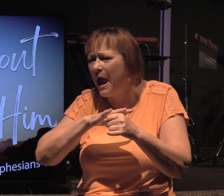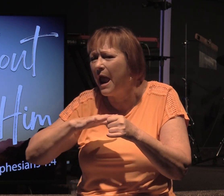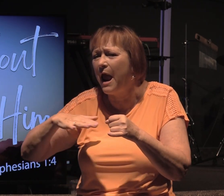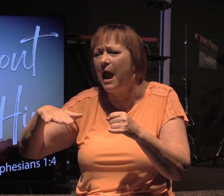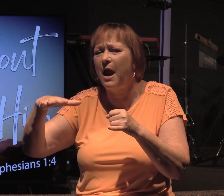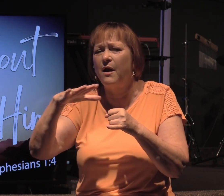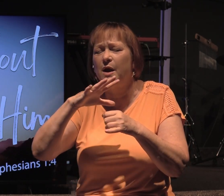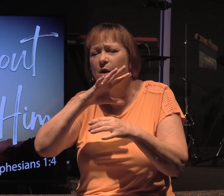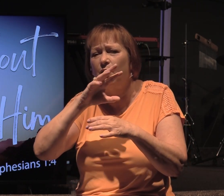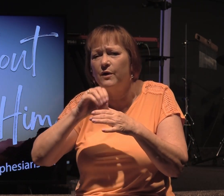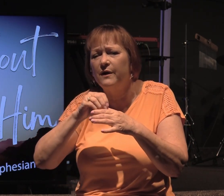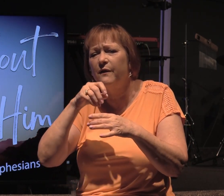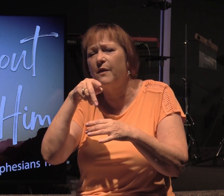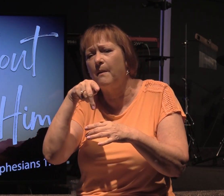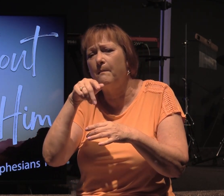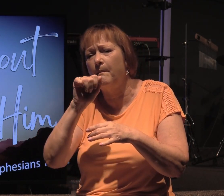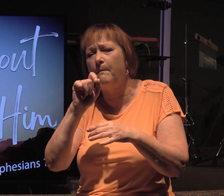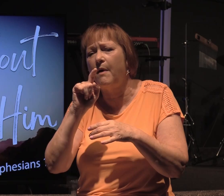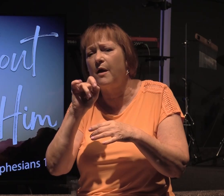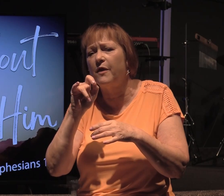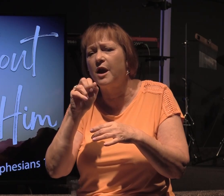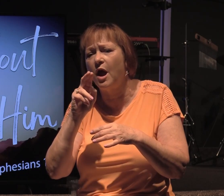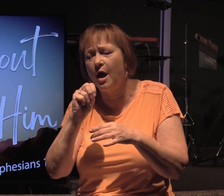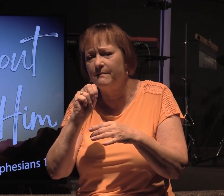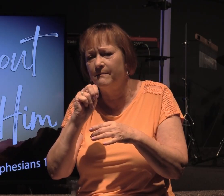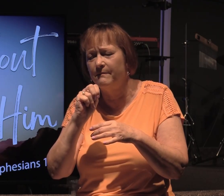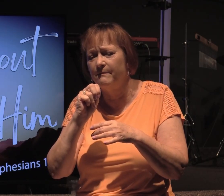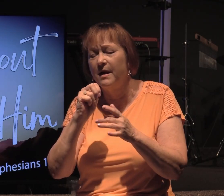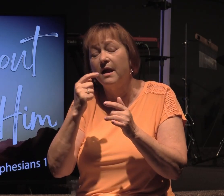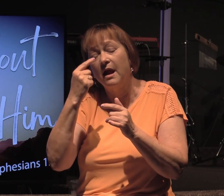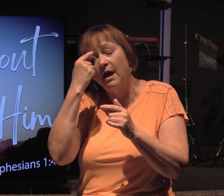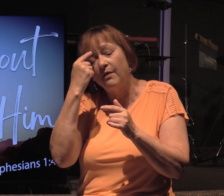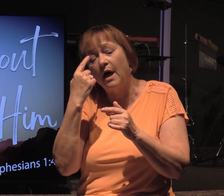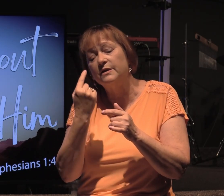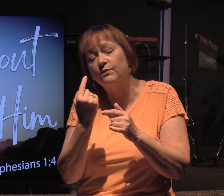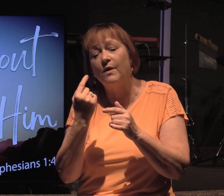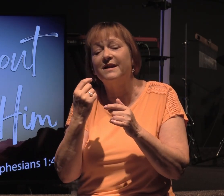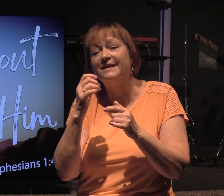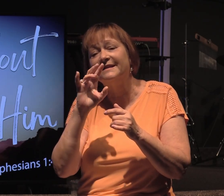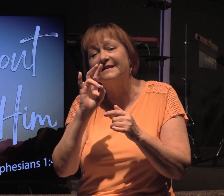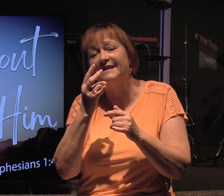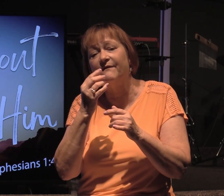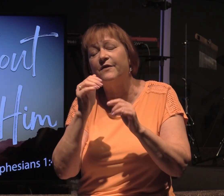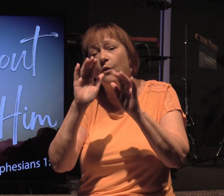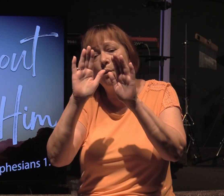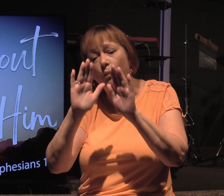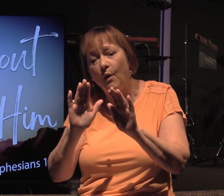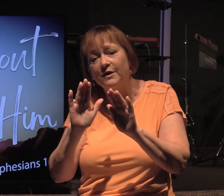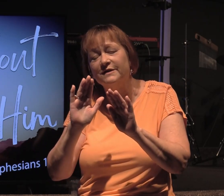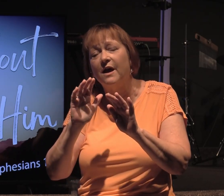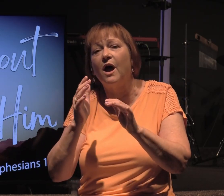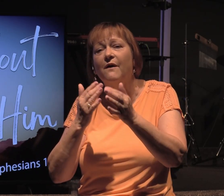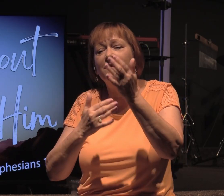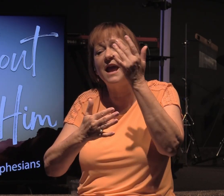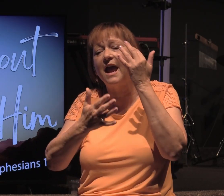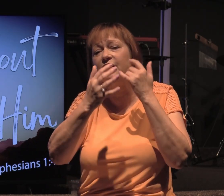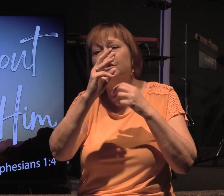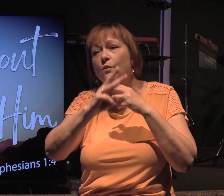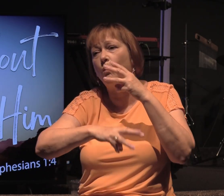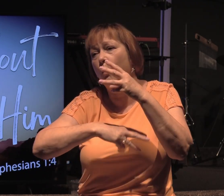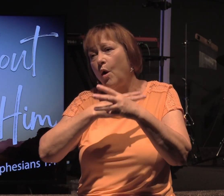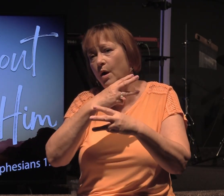the Parthenon. It became regarded as one of the seventh wonders of the ancient world.